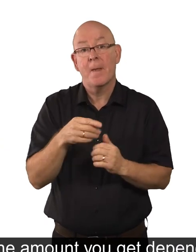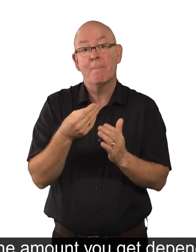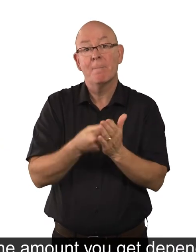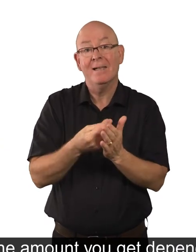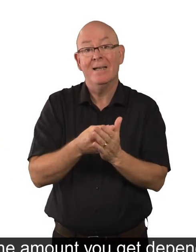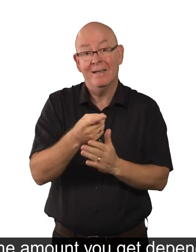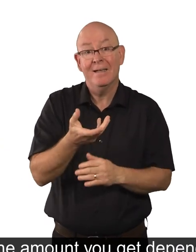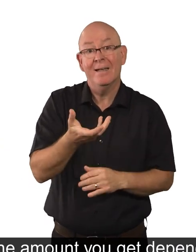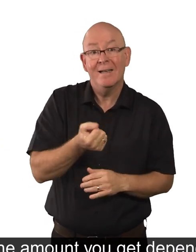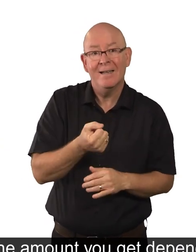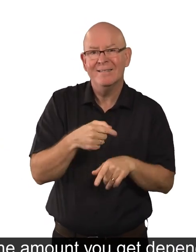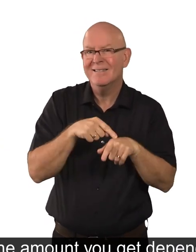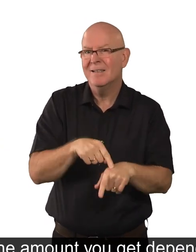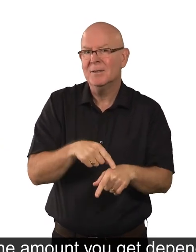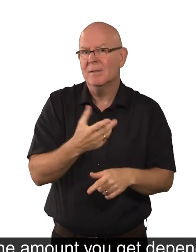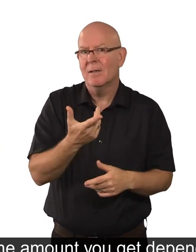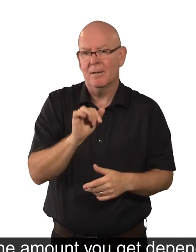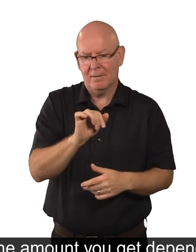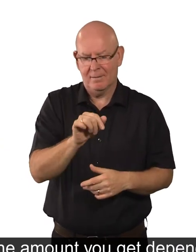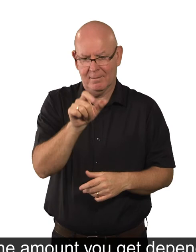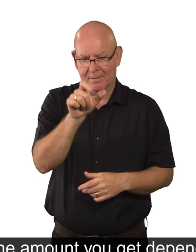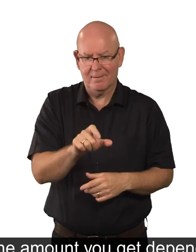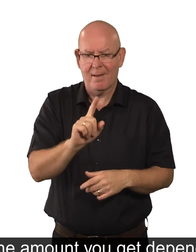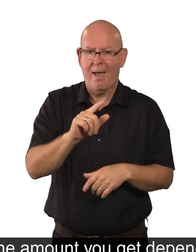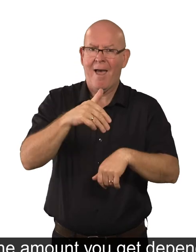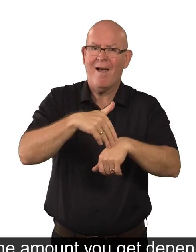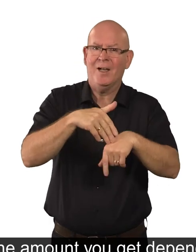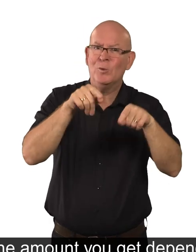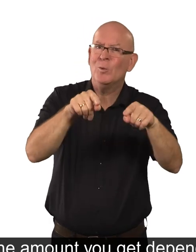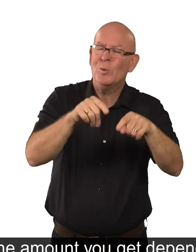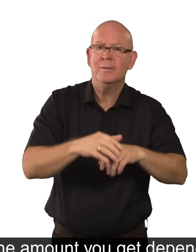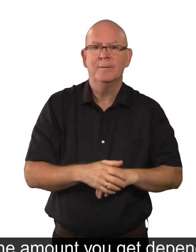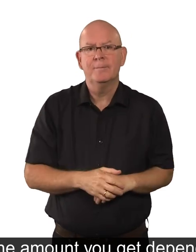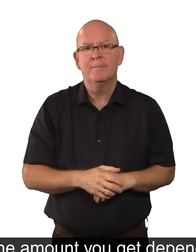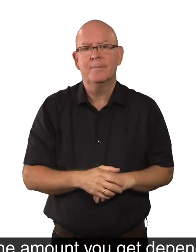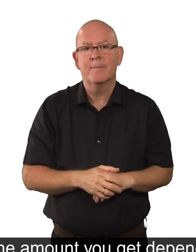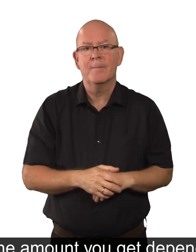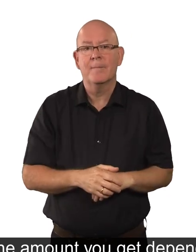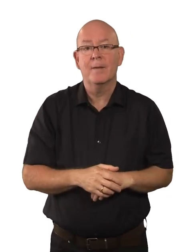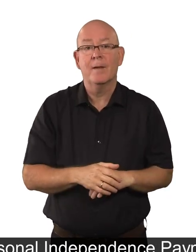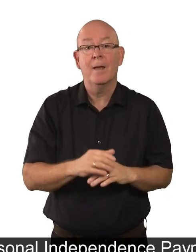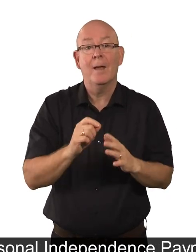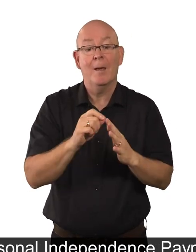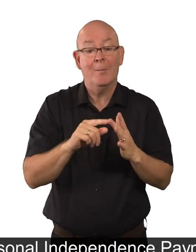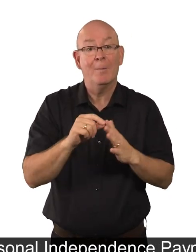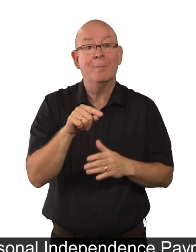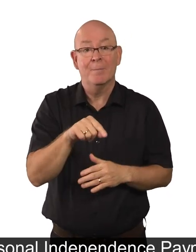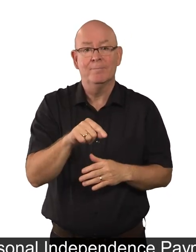The amount you get depends on how your condition affects you. Personal Independence